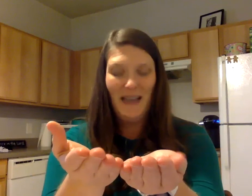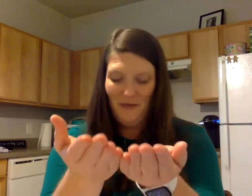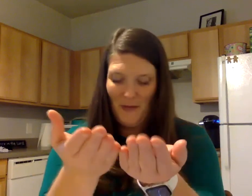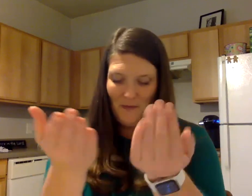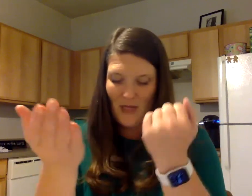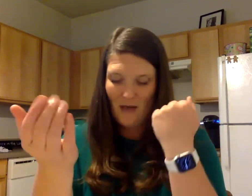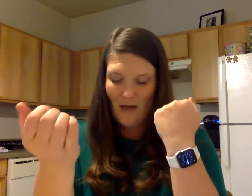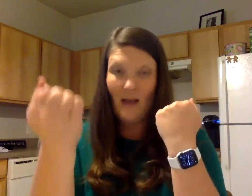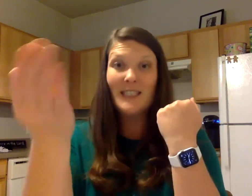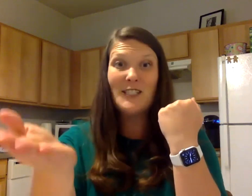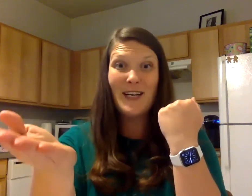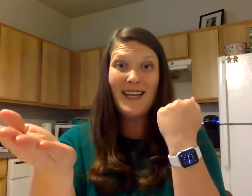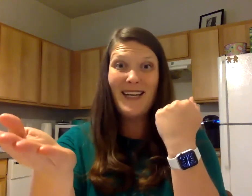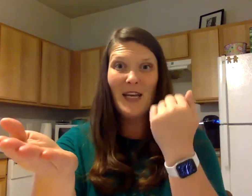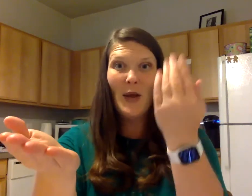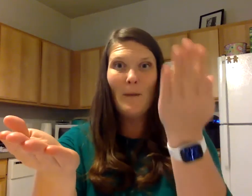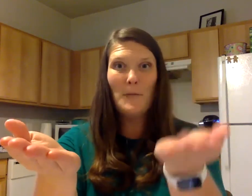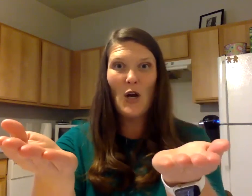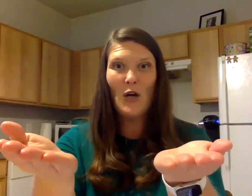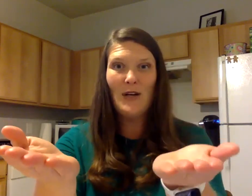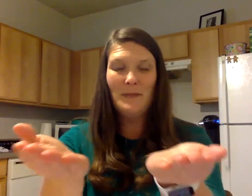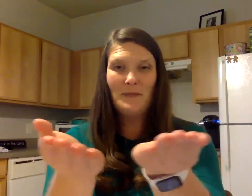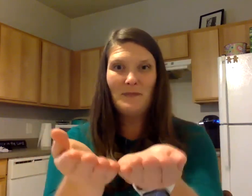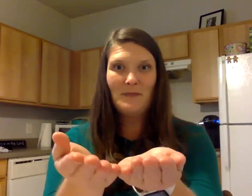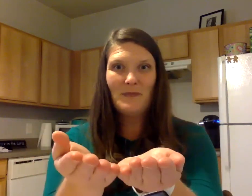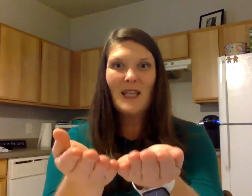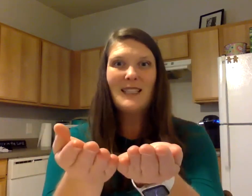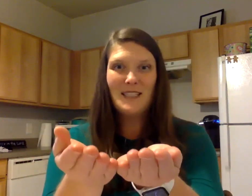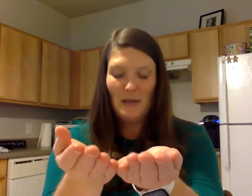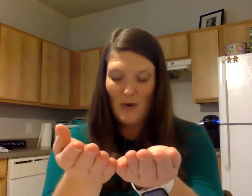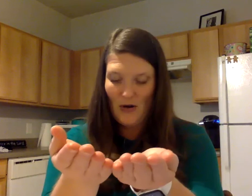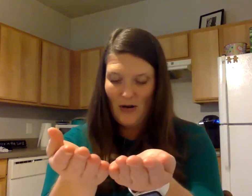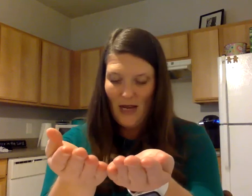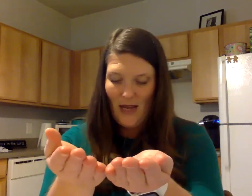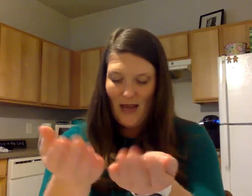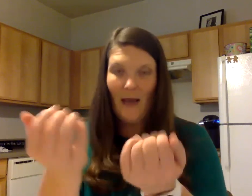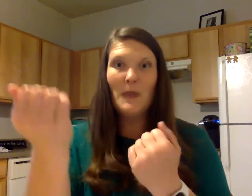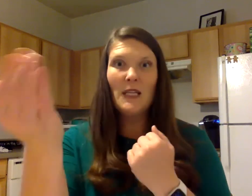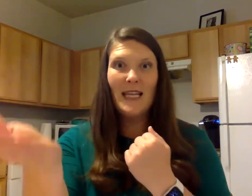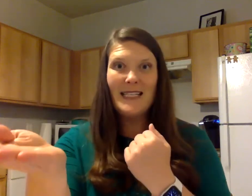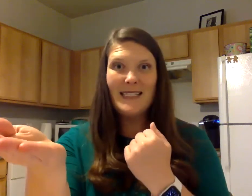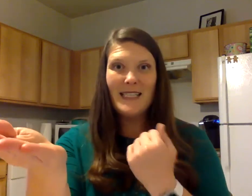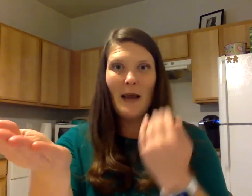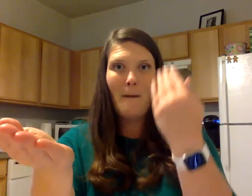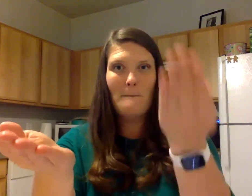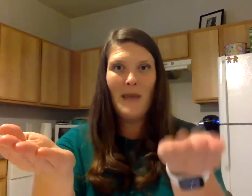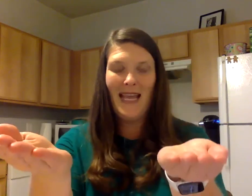sunburn sunburn and police man